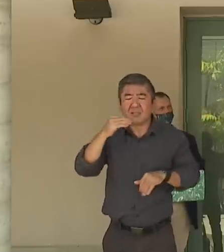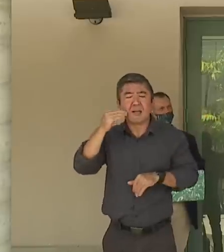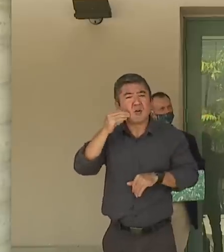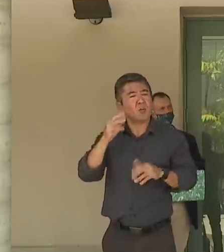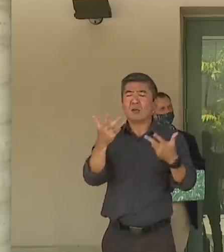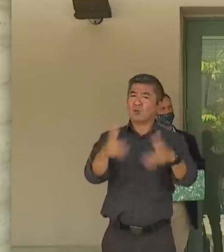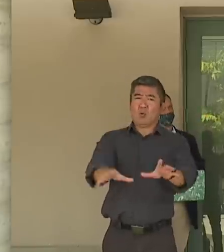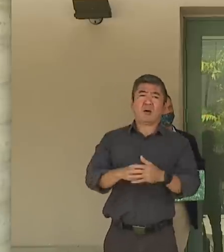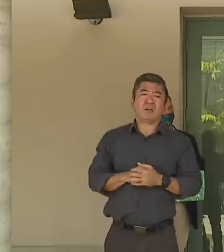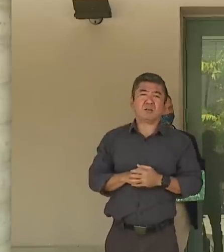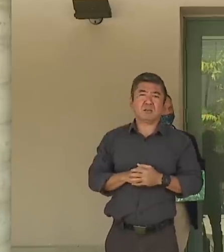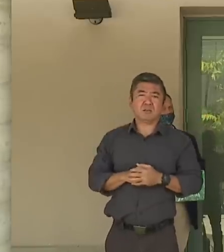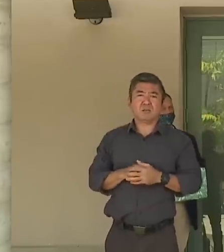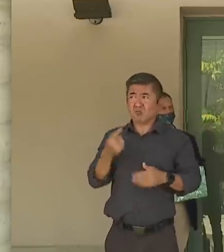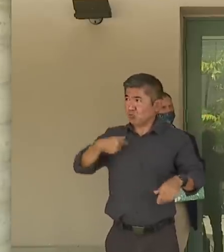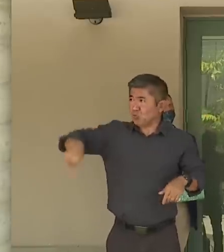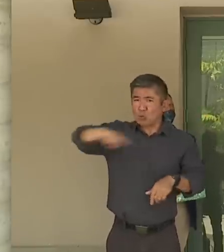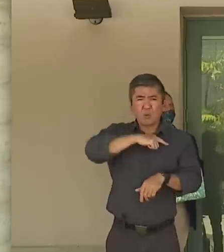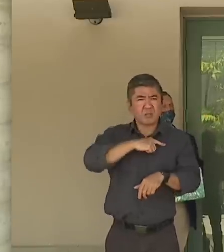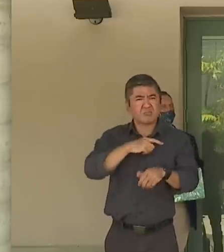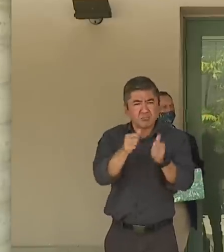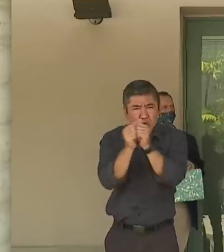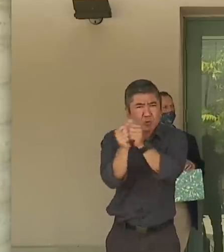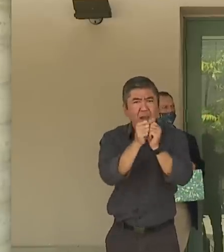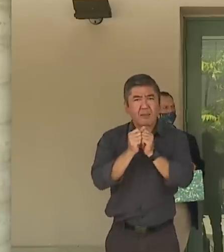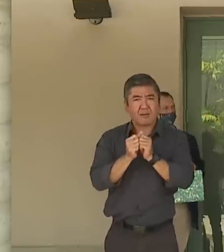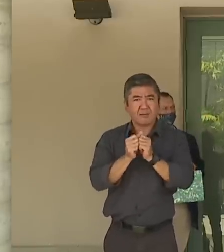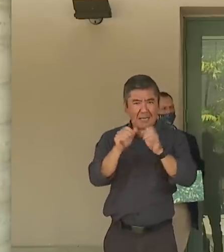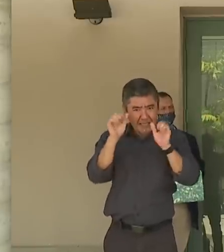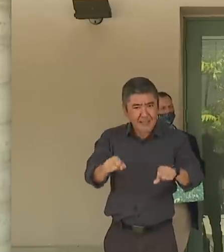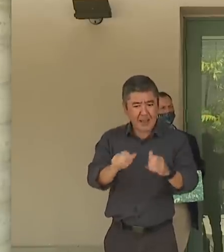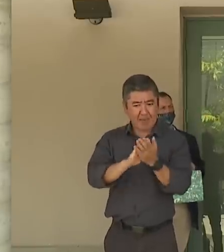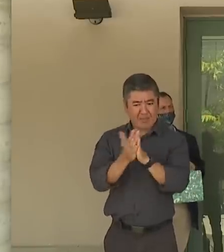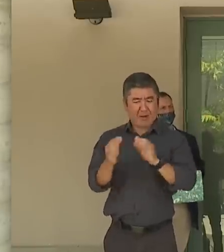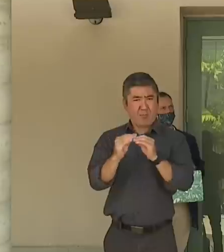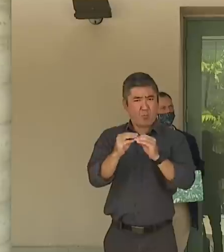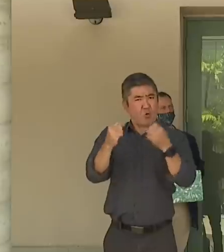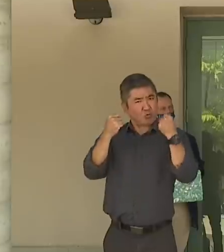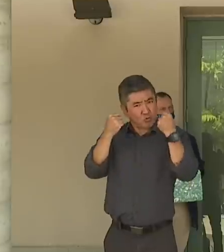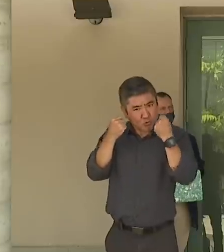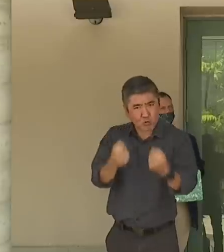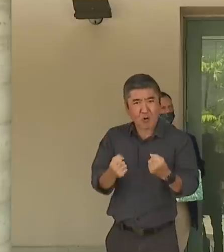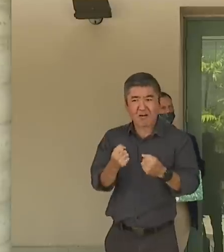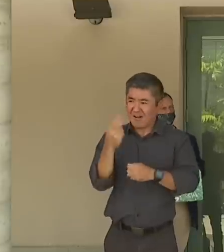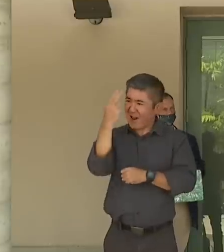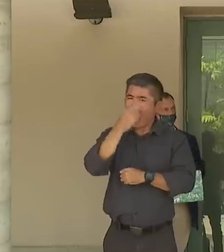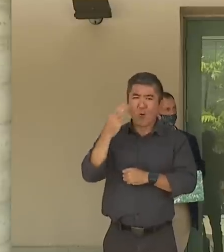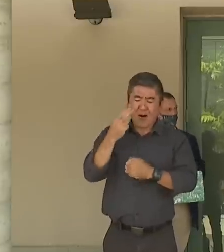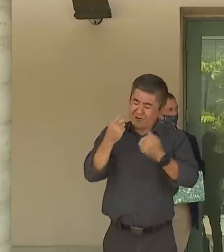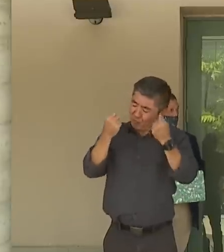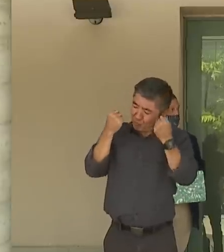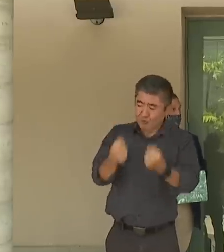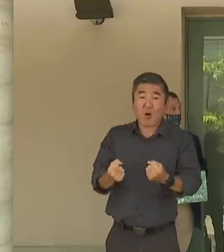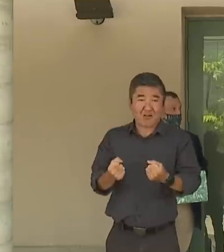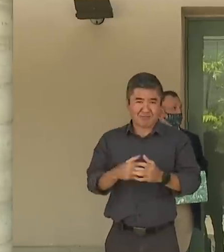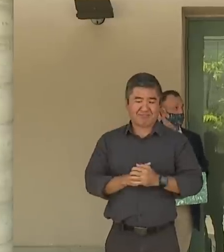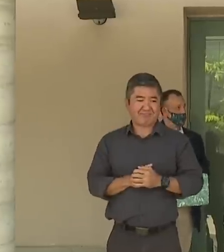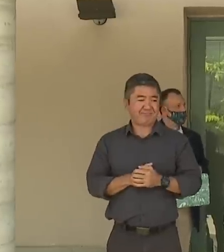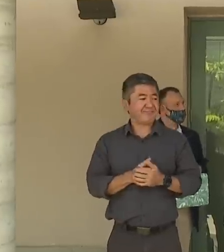together. We are all stronger together, and no one knows this better than the state of Hawaii. Lieutenant Governor?